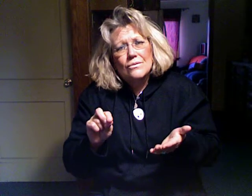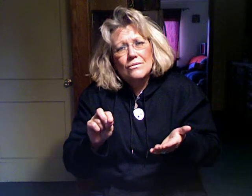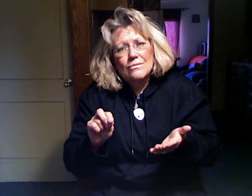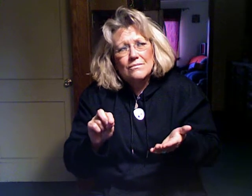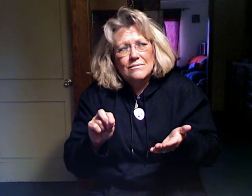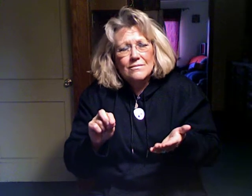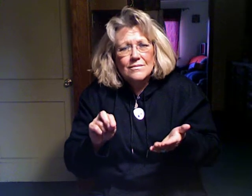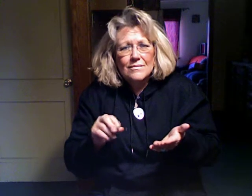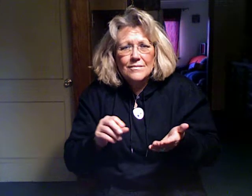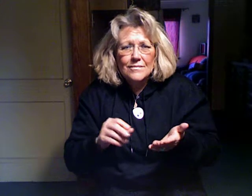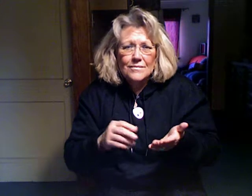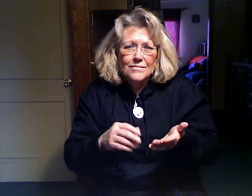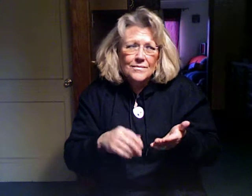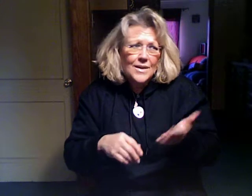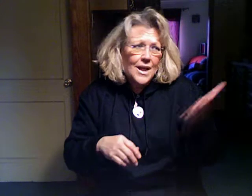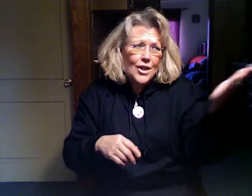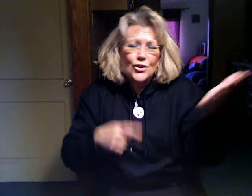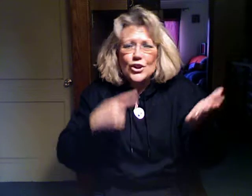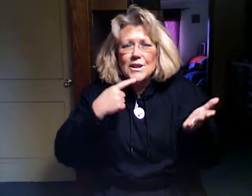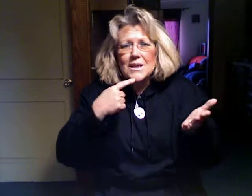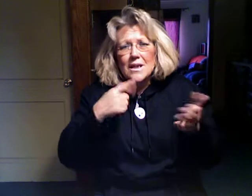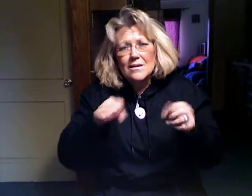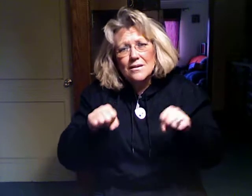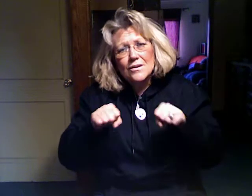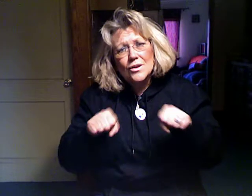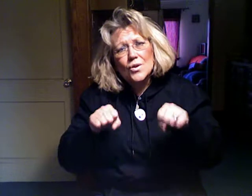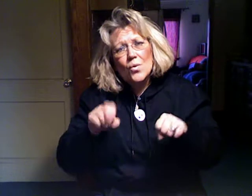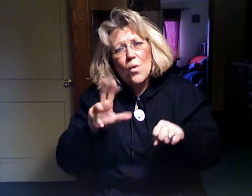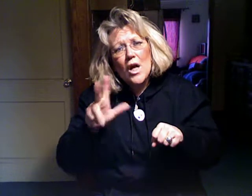And she says to me